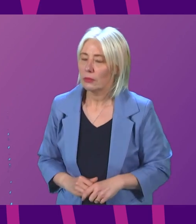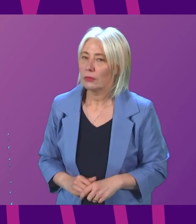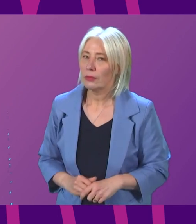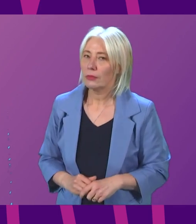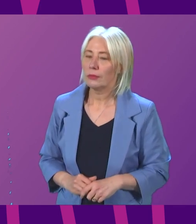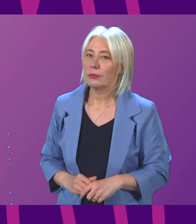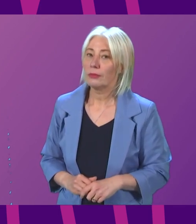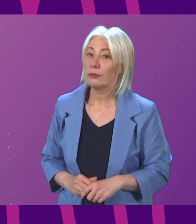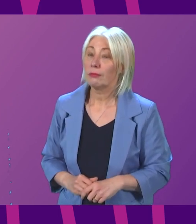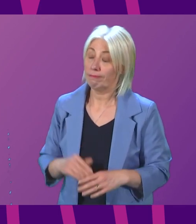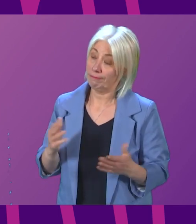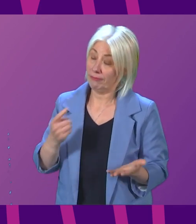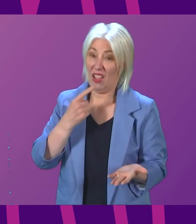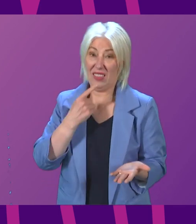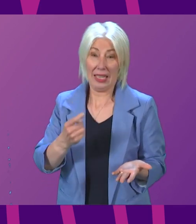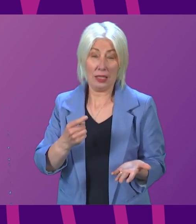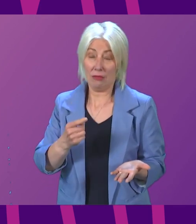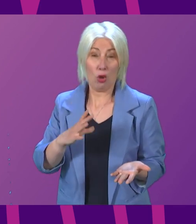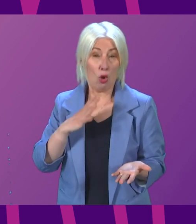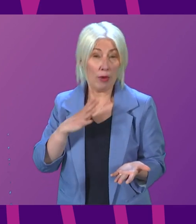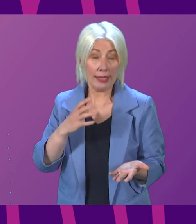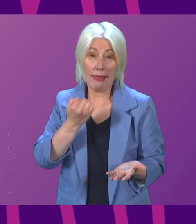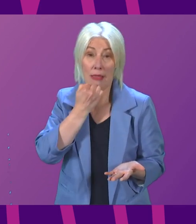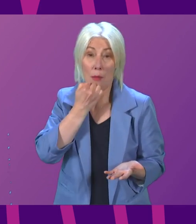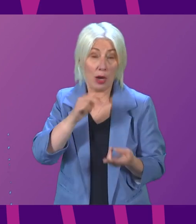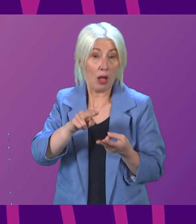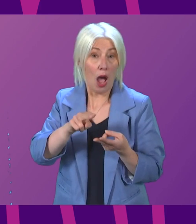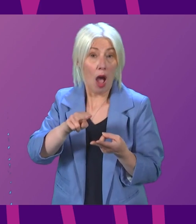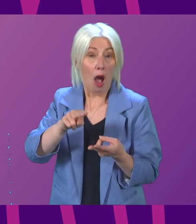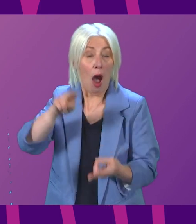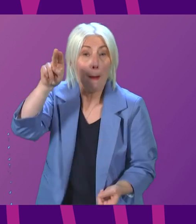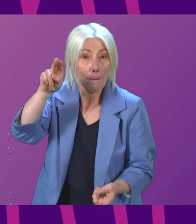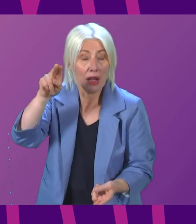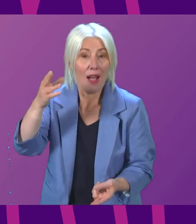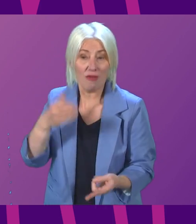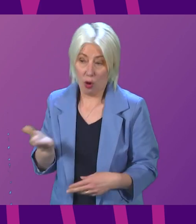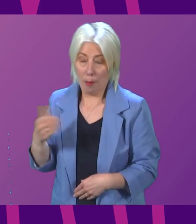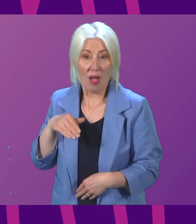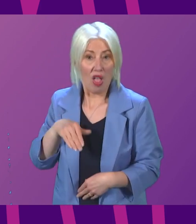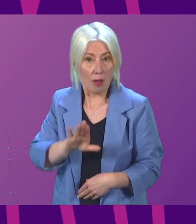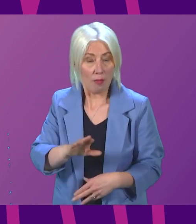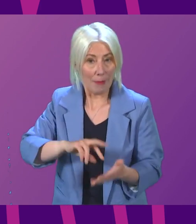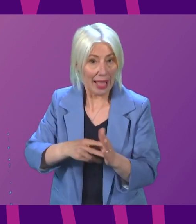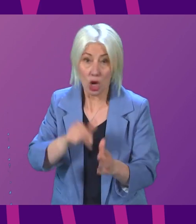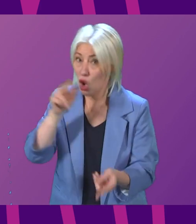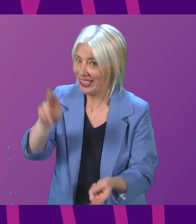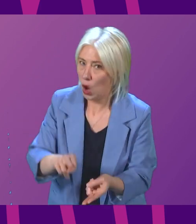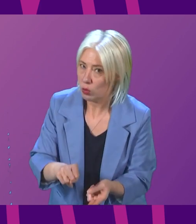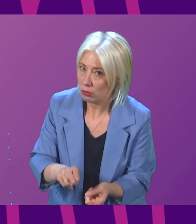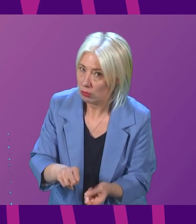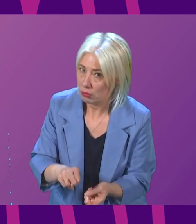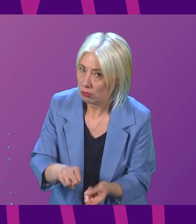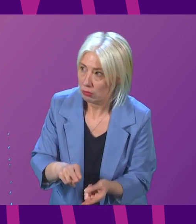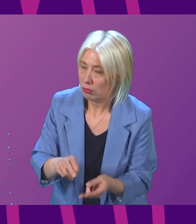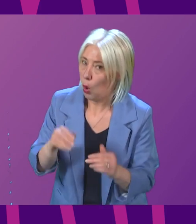I've already referenced to the First Minister that the figures are going up since the catch-up plan, not coming down in terms of those